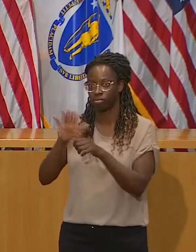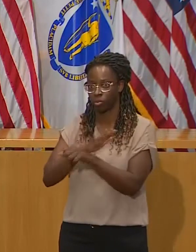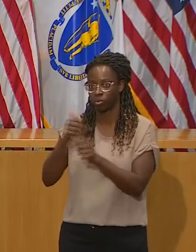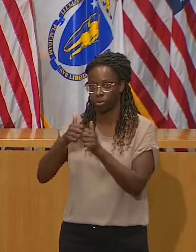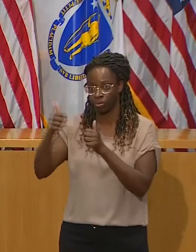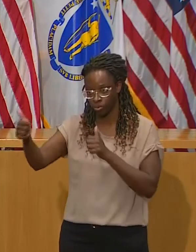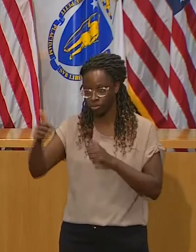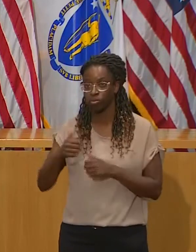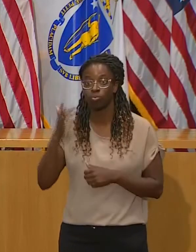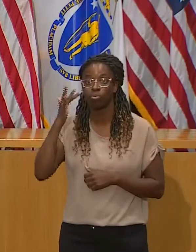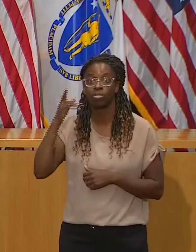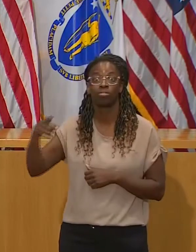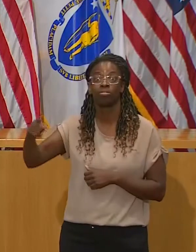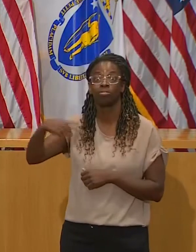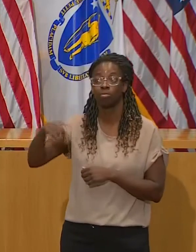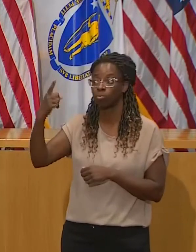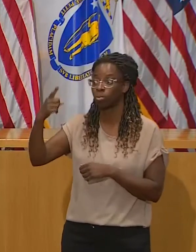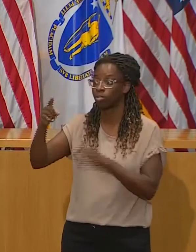can't quarantine.